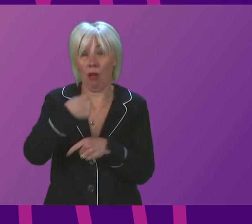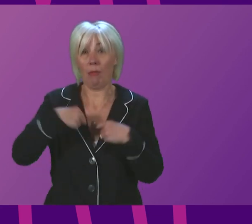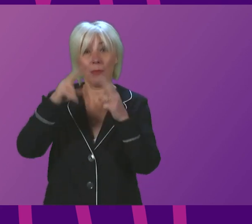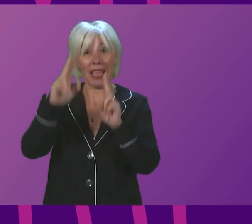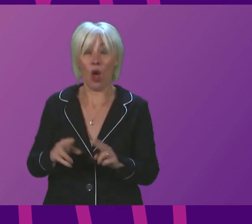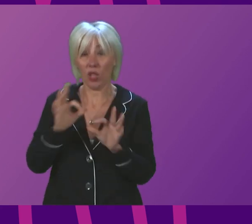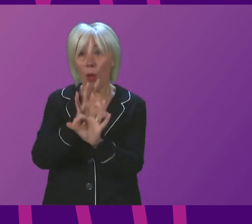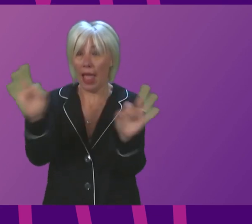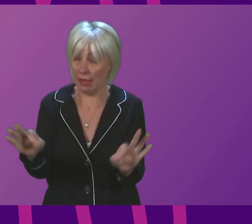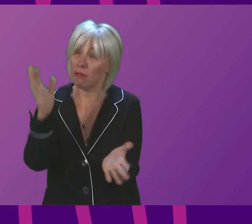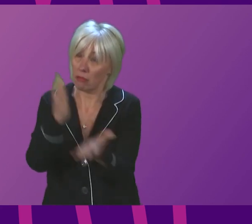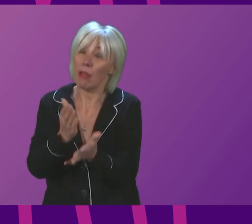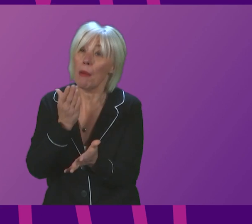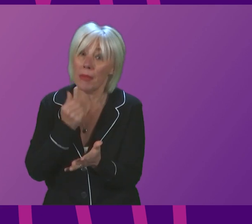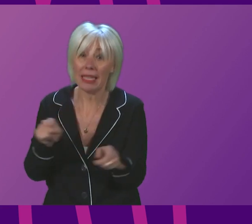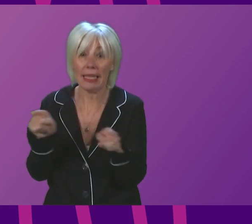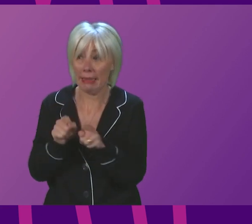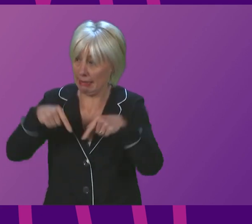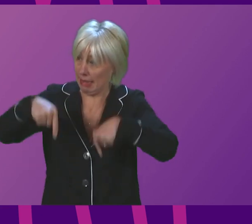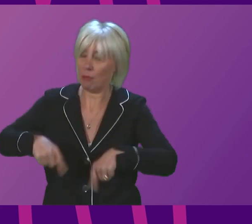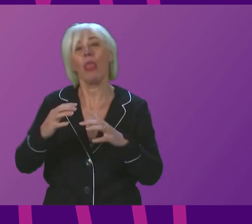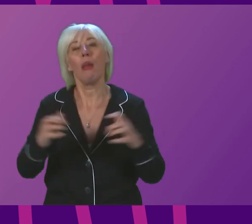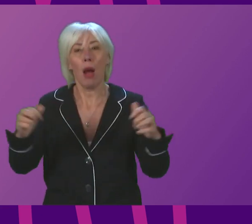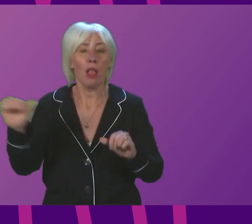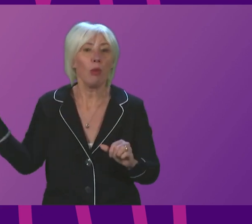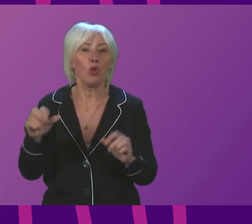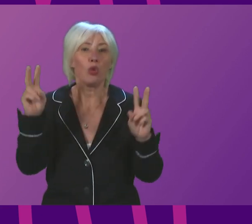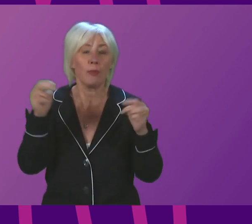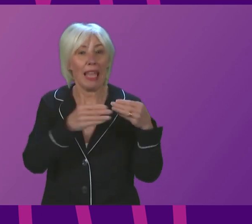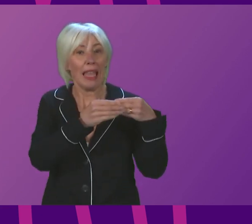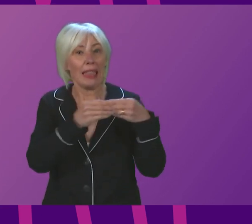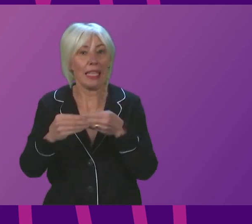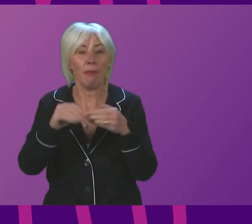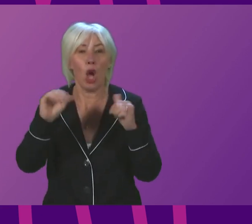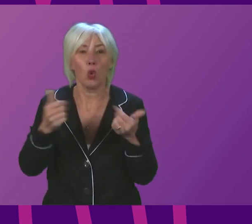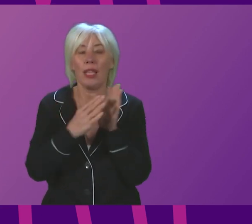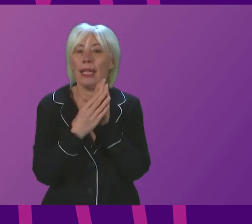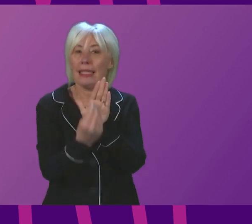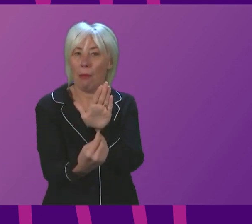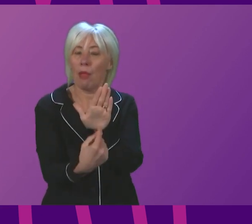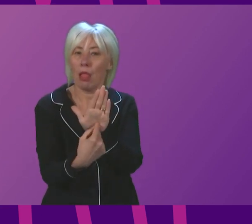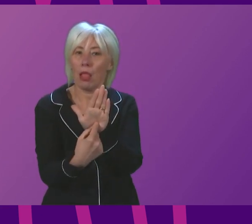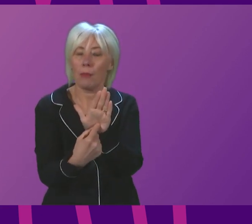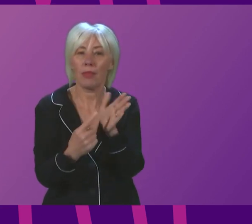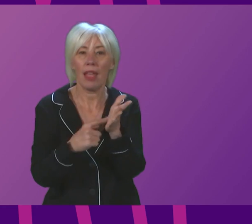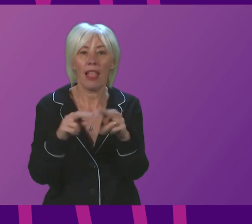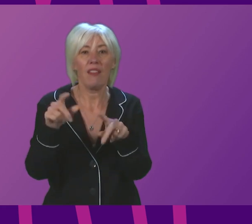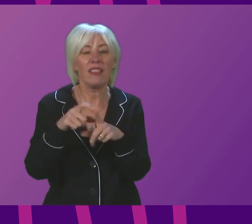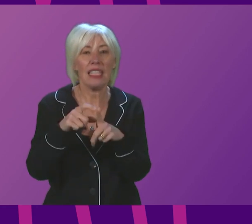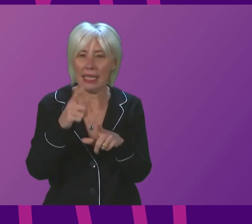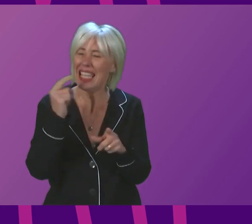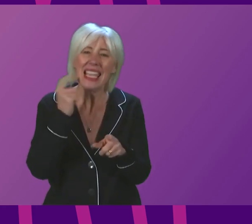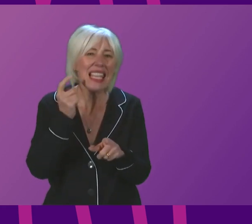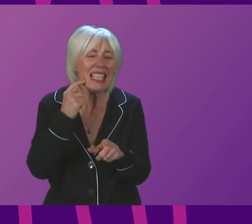every member of this parliament to lead by example and to do that too. LFD kits are easy to get through NHS